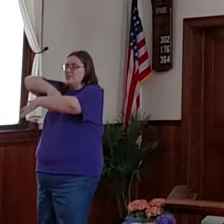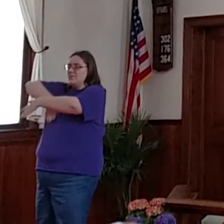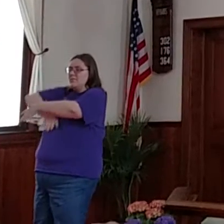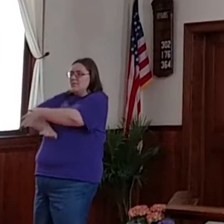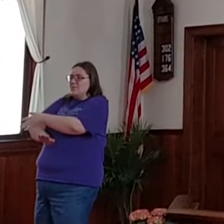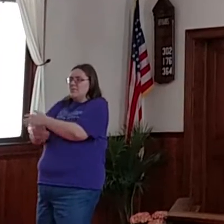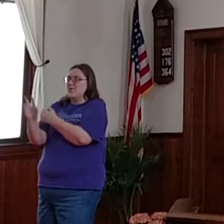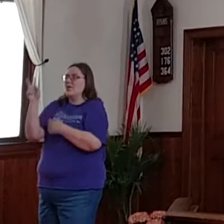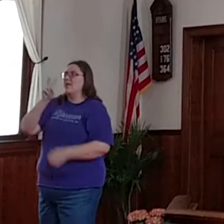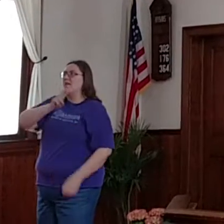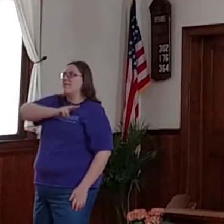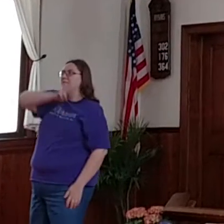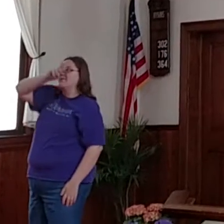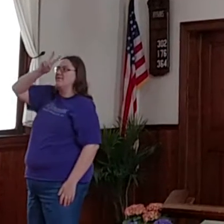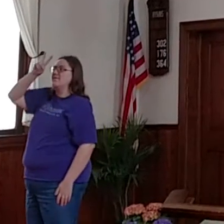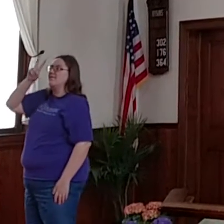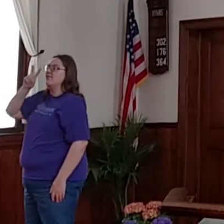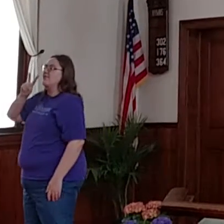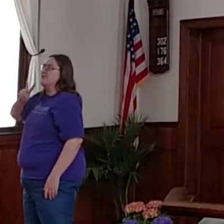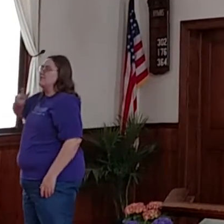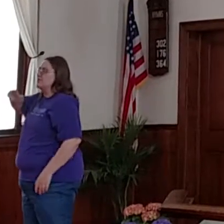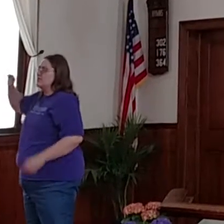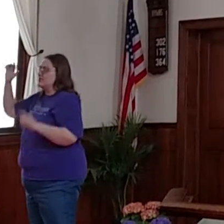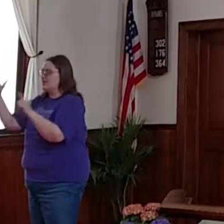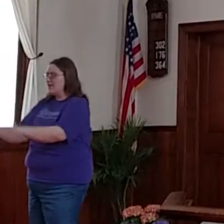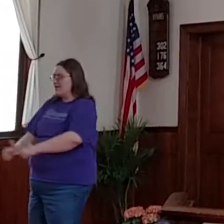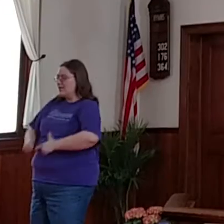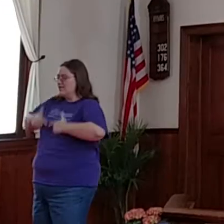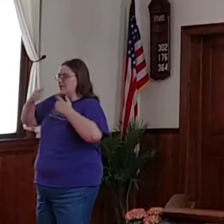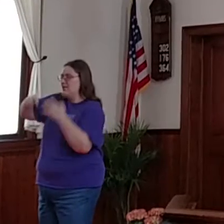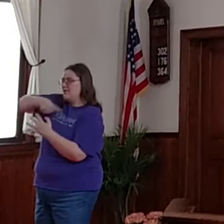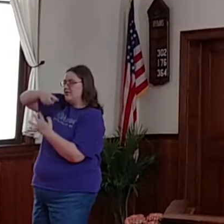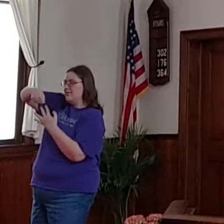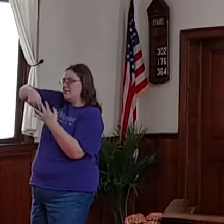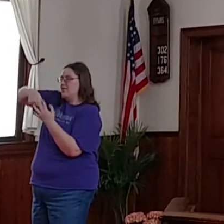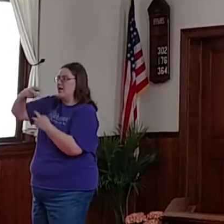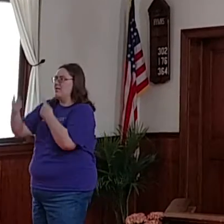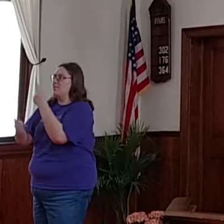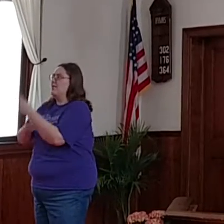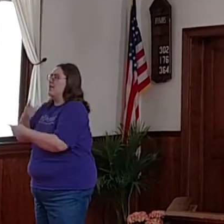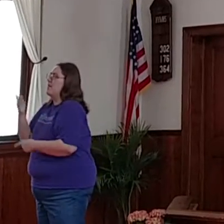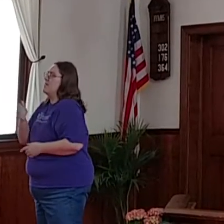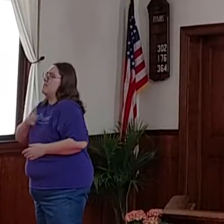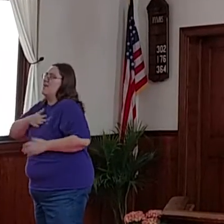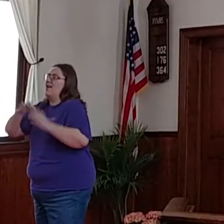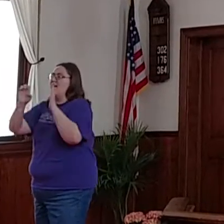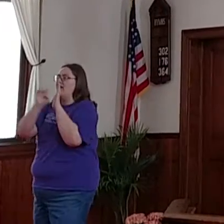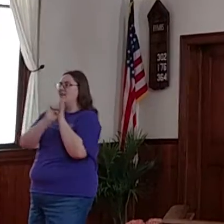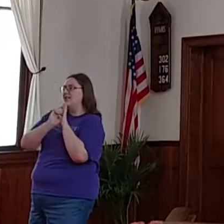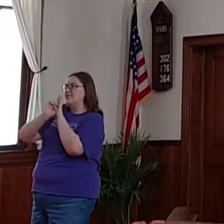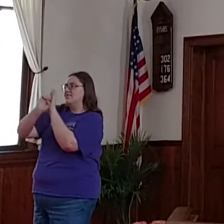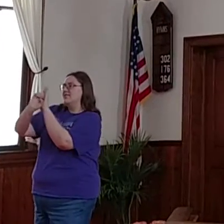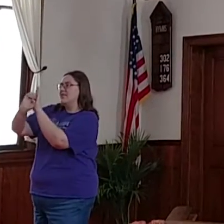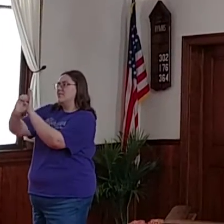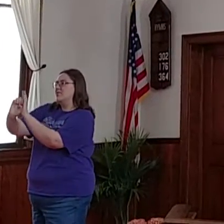be born of a virgin, dwelt among men, my example